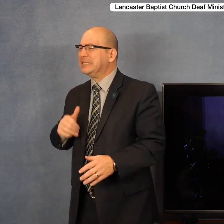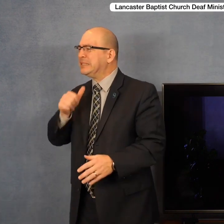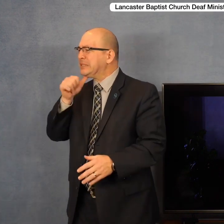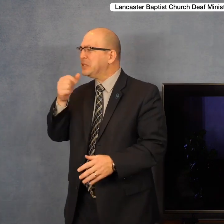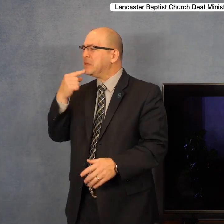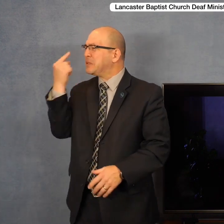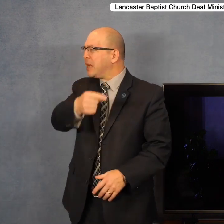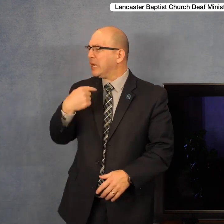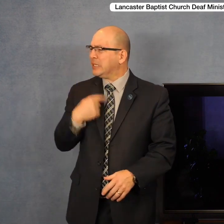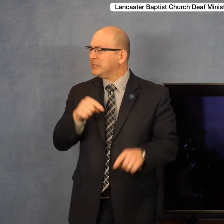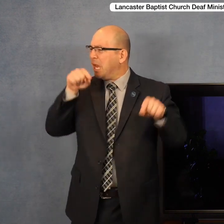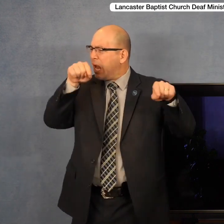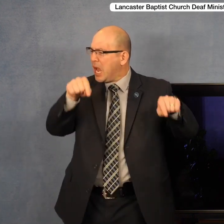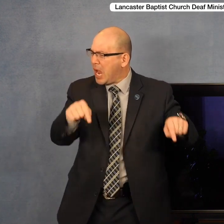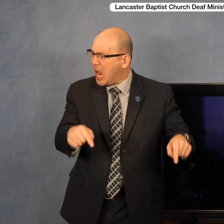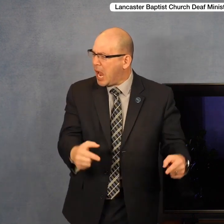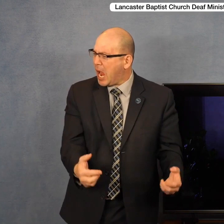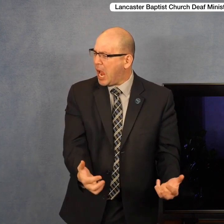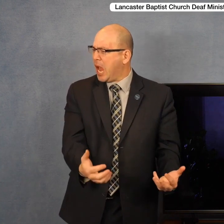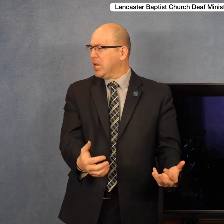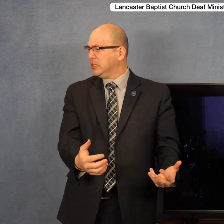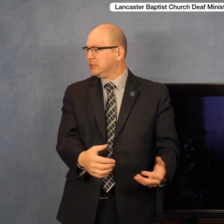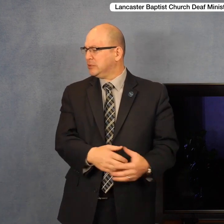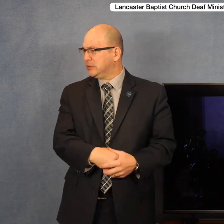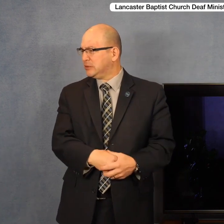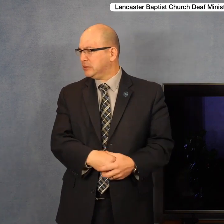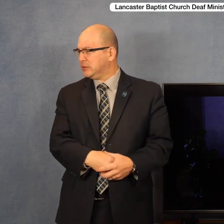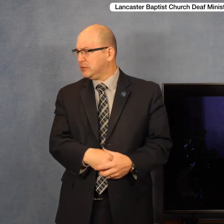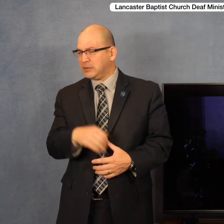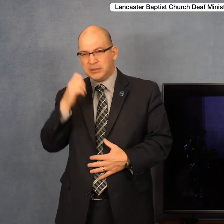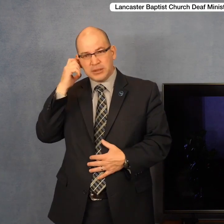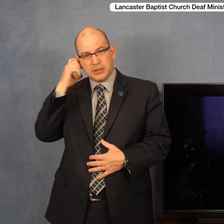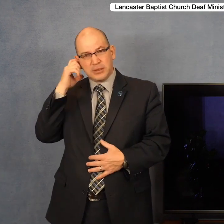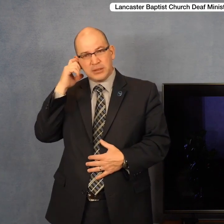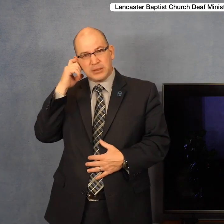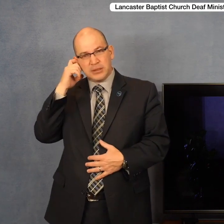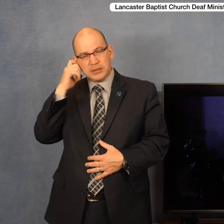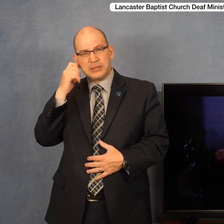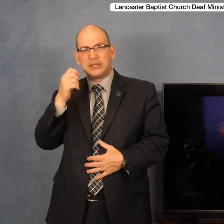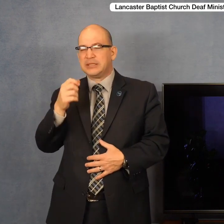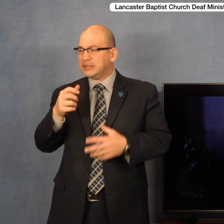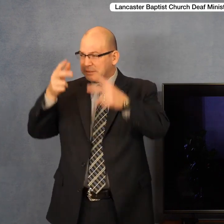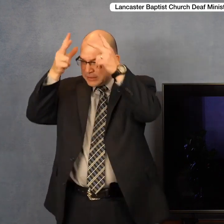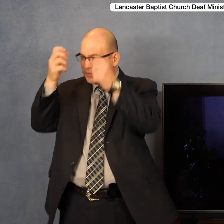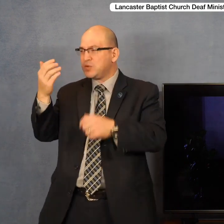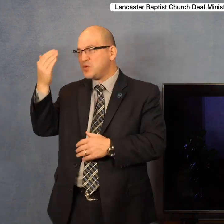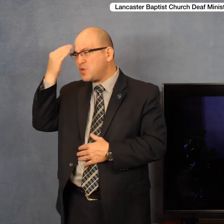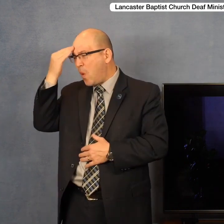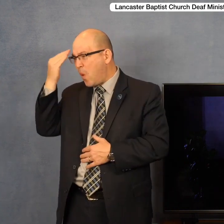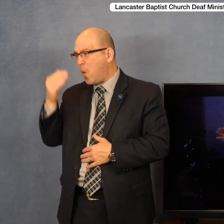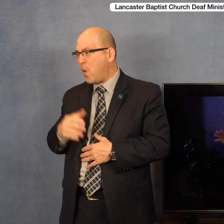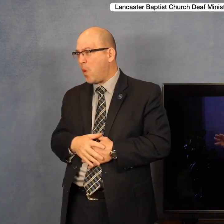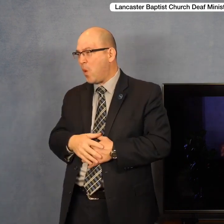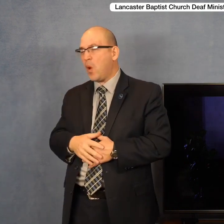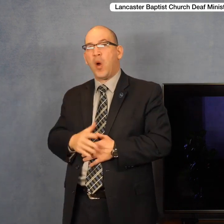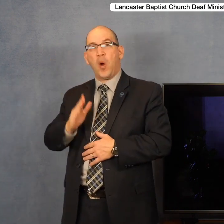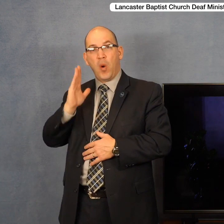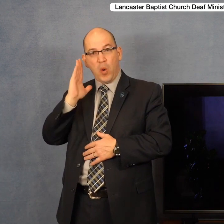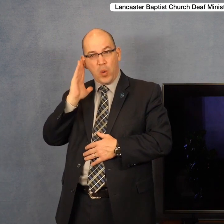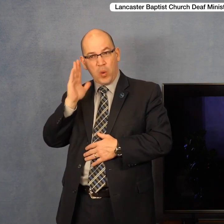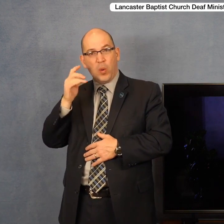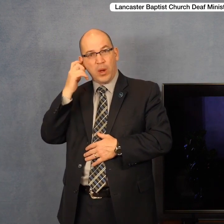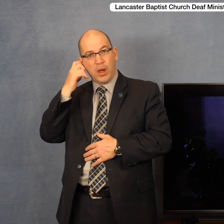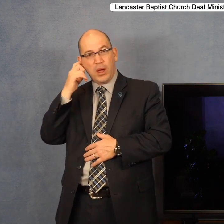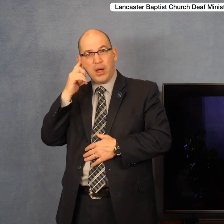command them to go out into the deep. This is strange to me. These devils knew that they were going to find